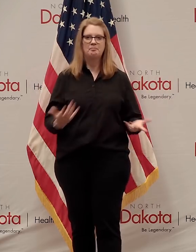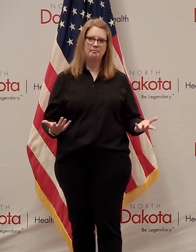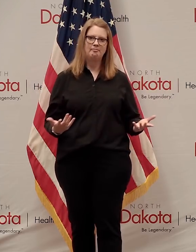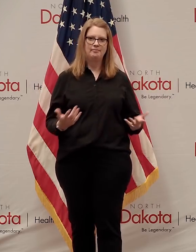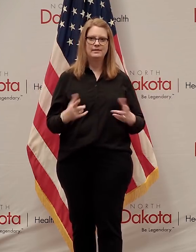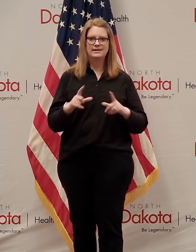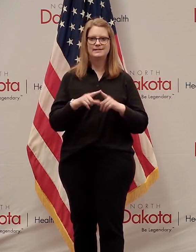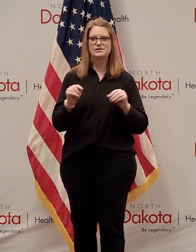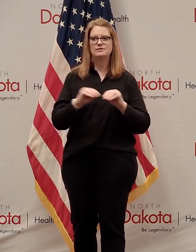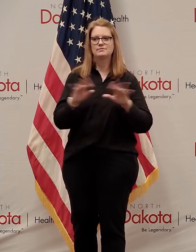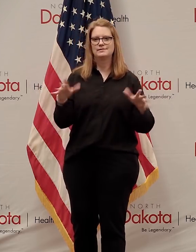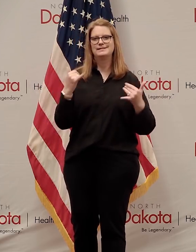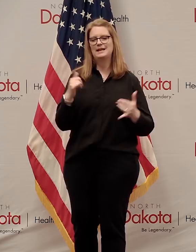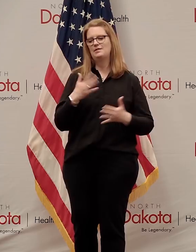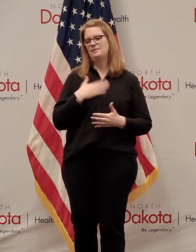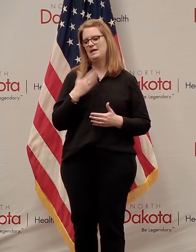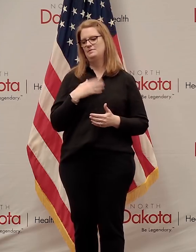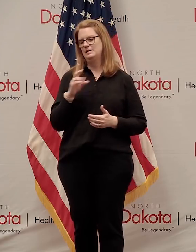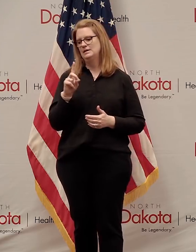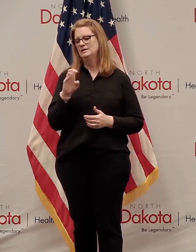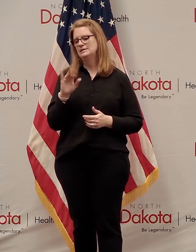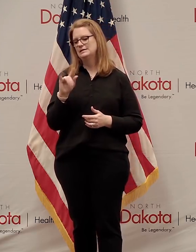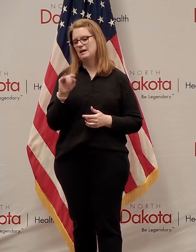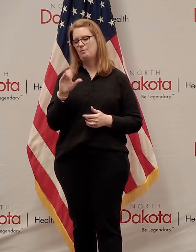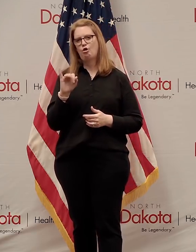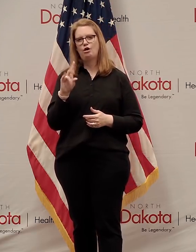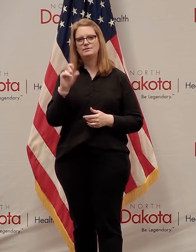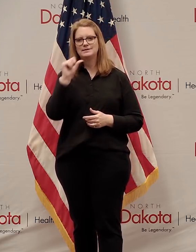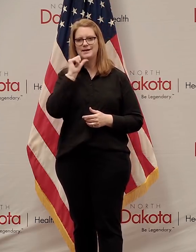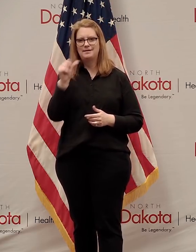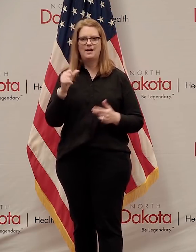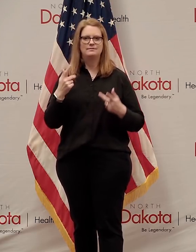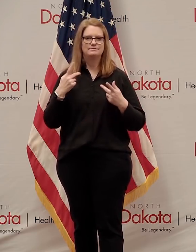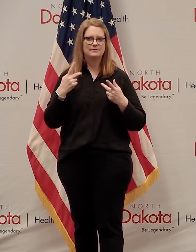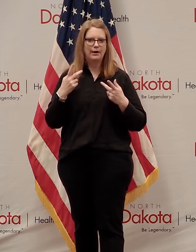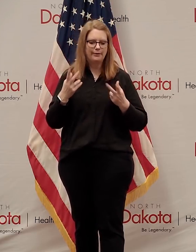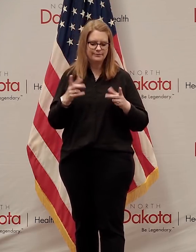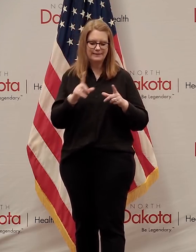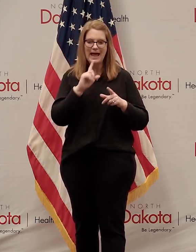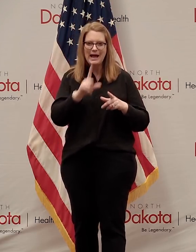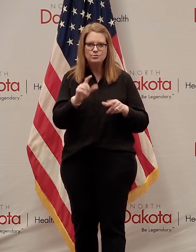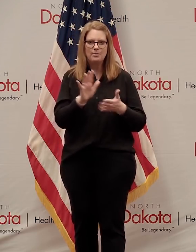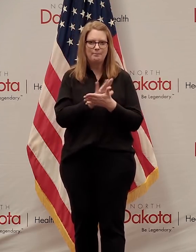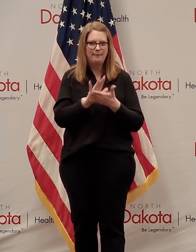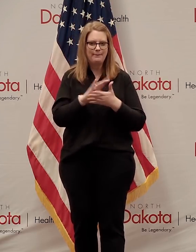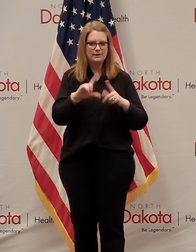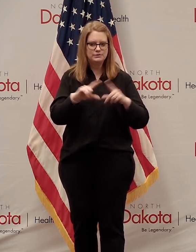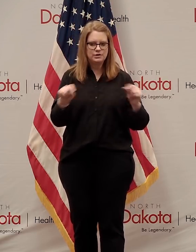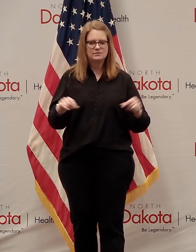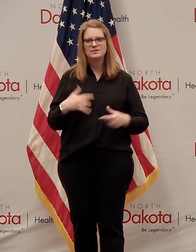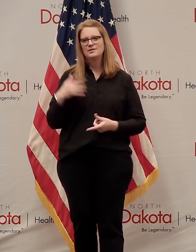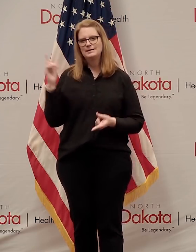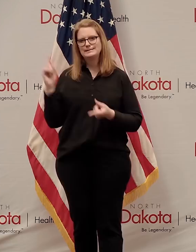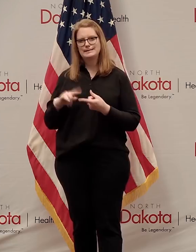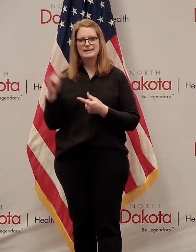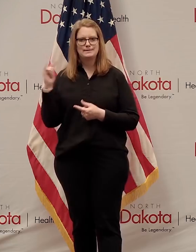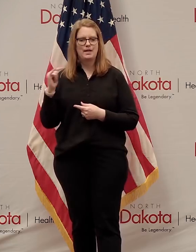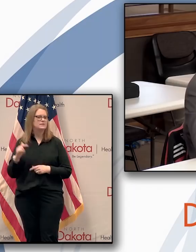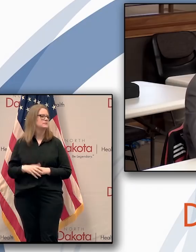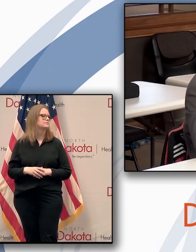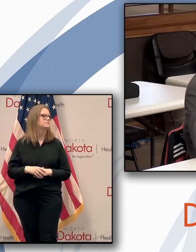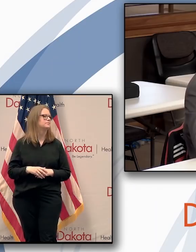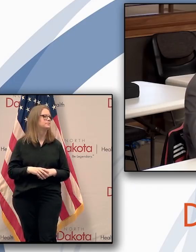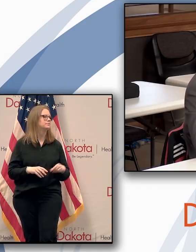happy to hear that we're getting out debit cards instead of actual physical checks. Less flights for the Federal Reserve to fly at night. Okay, Jacob.